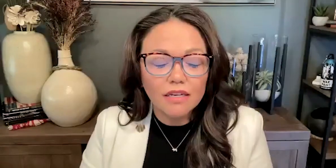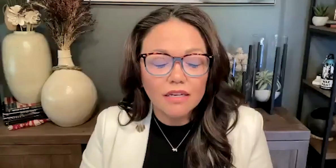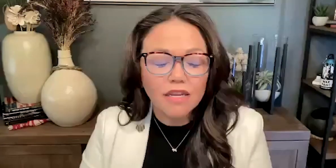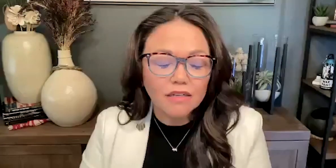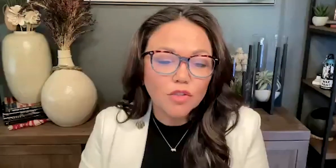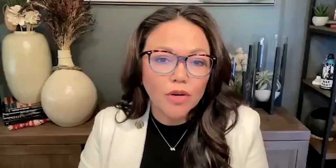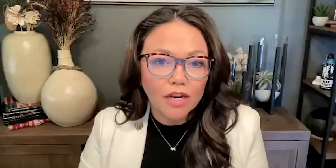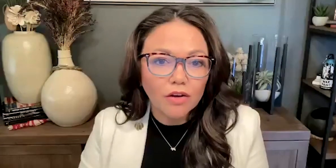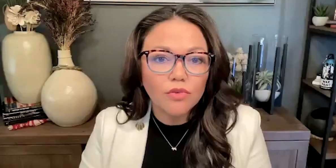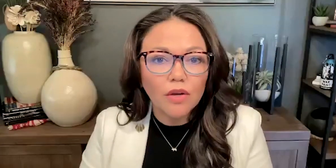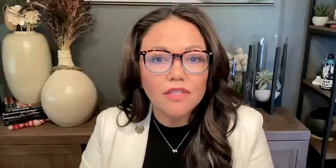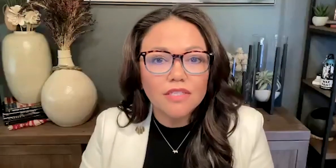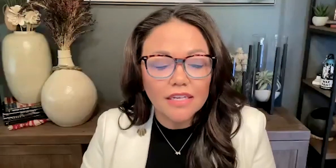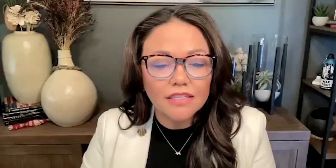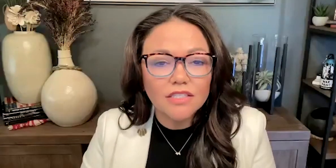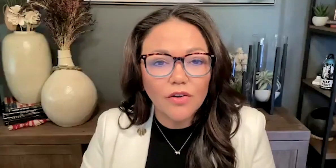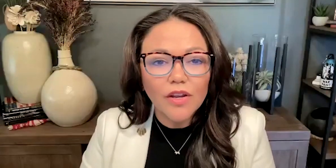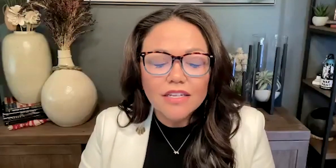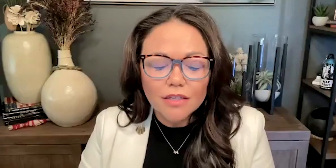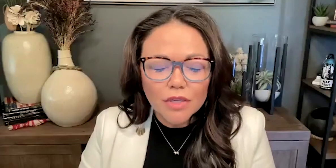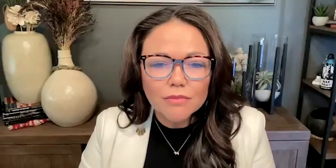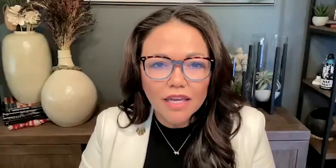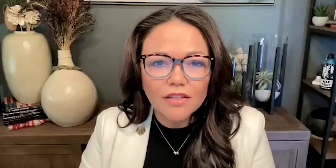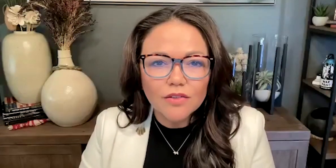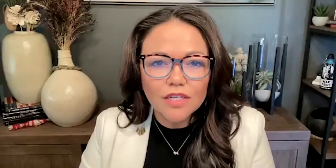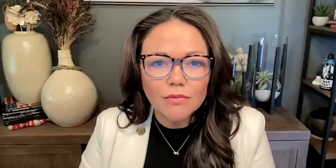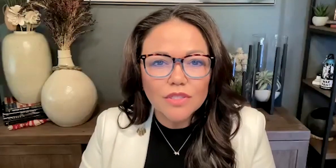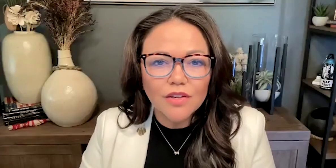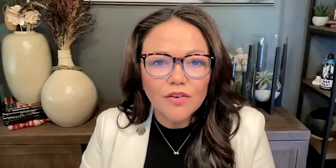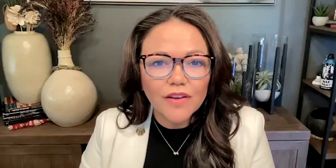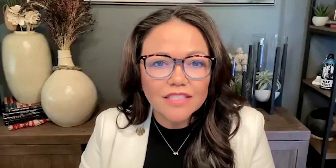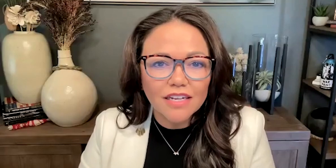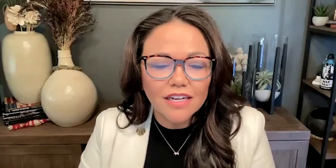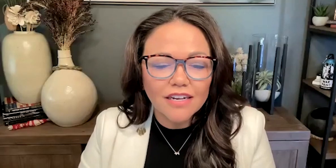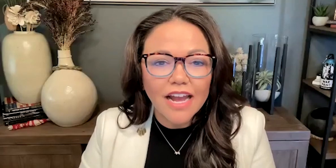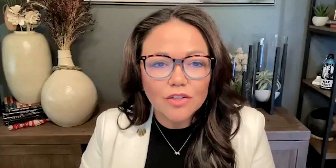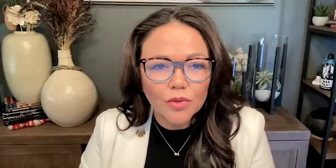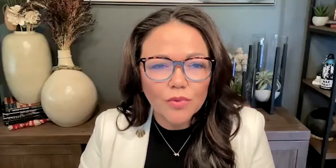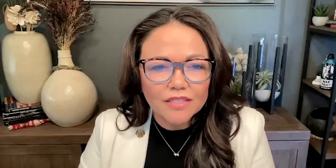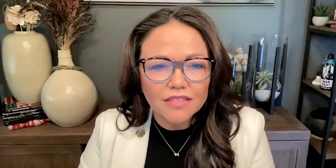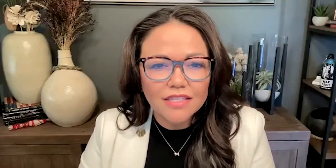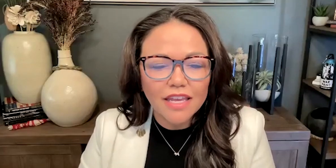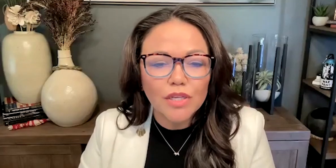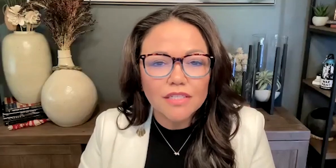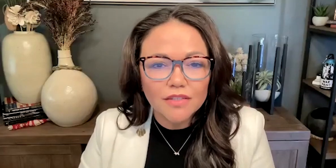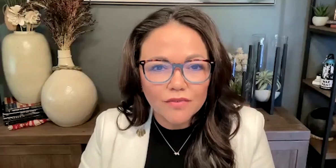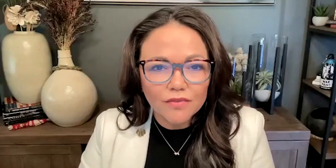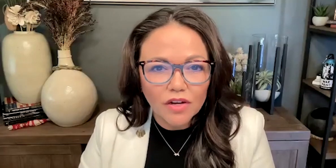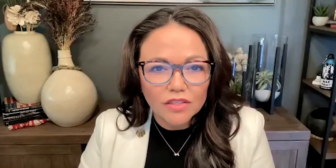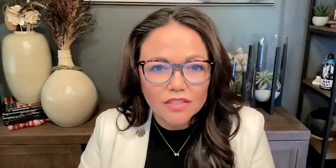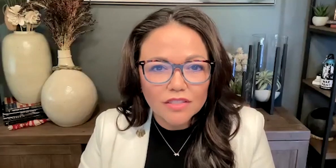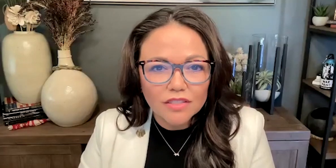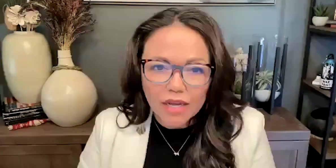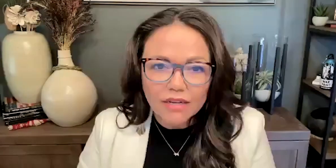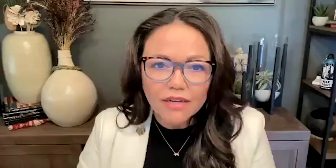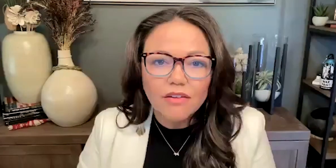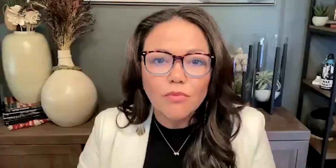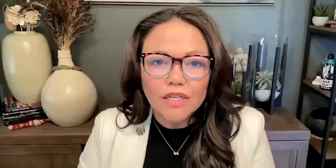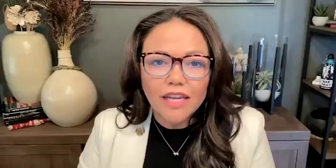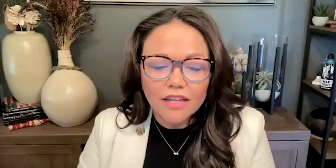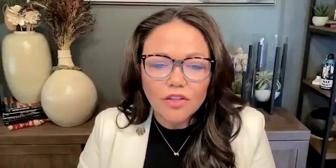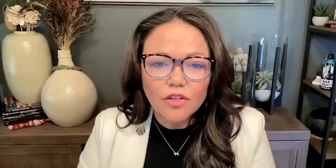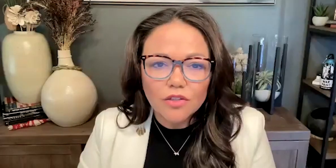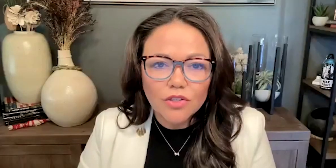and spread out throughout the state. So sometimes getting those numbers and their effects on actual races can be difficult. But